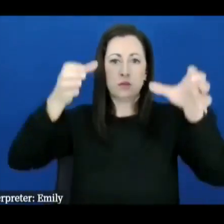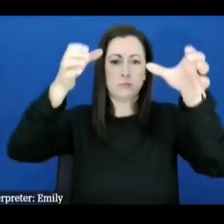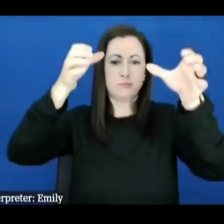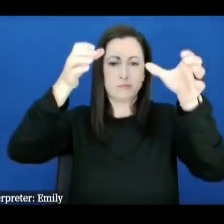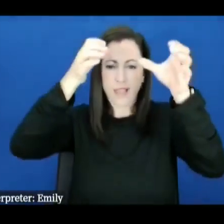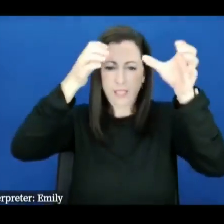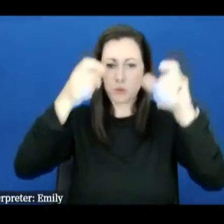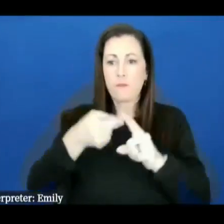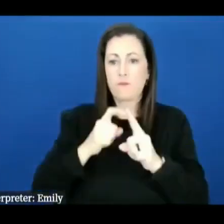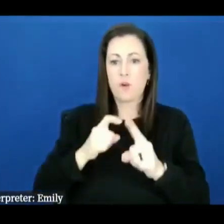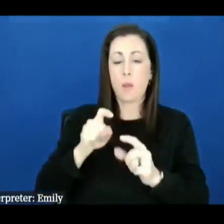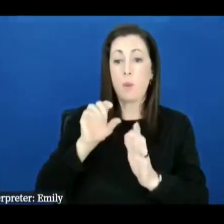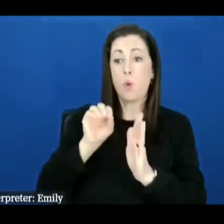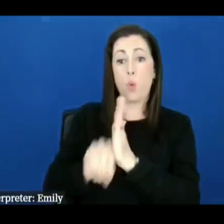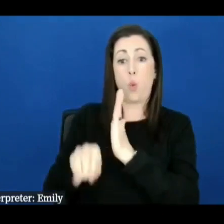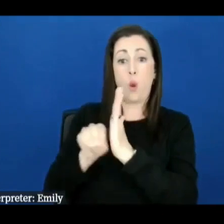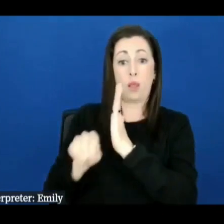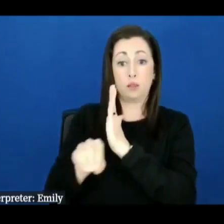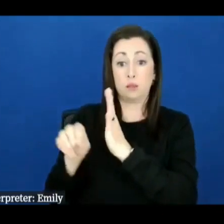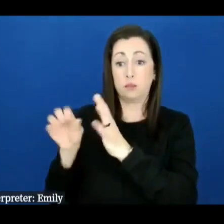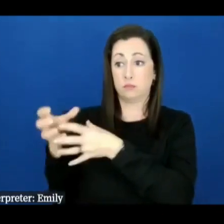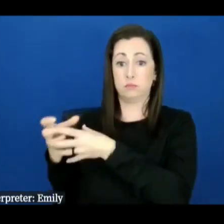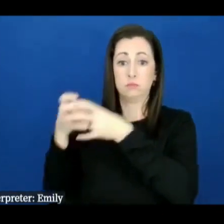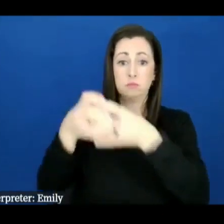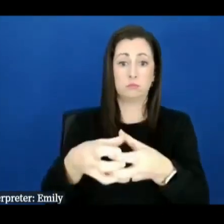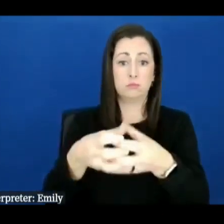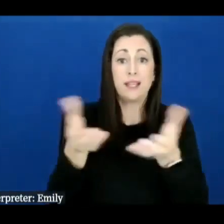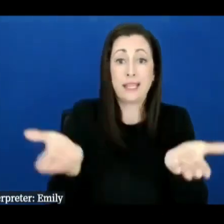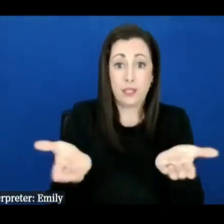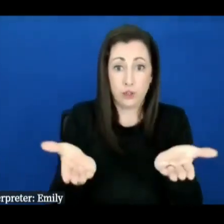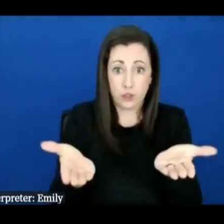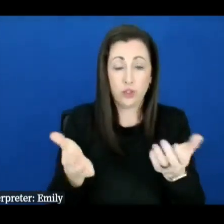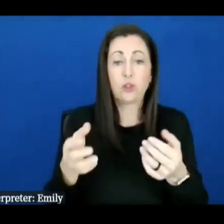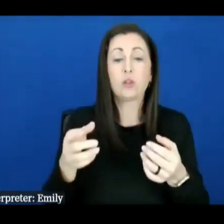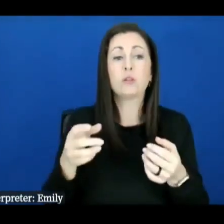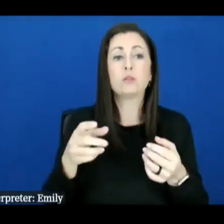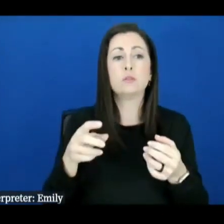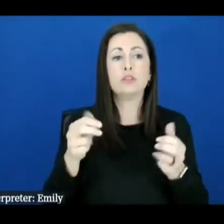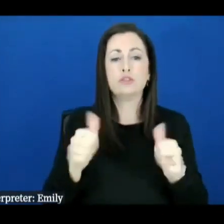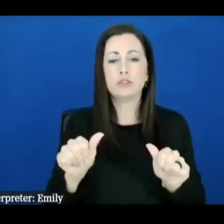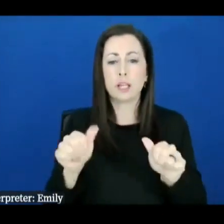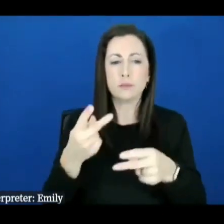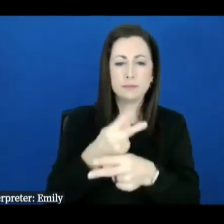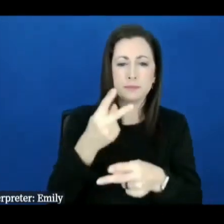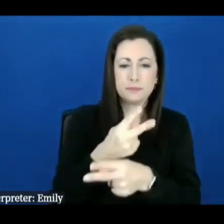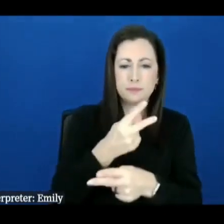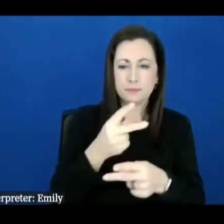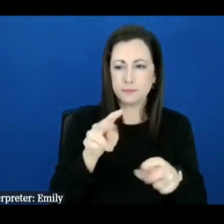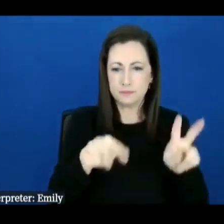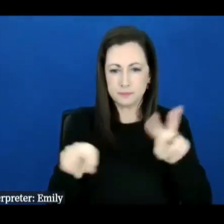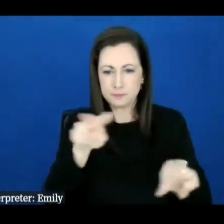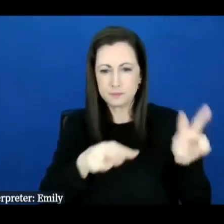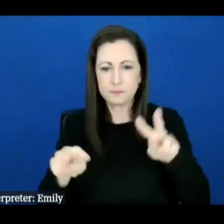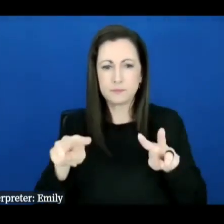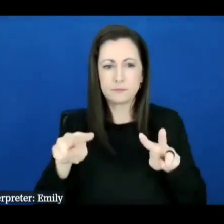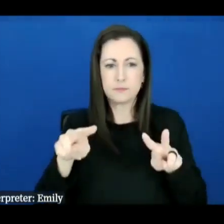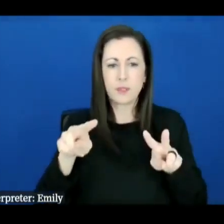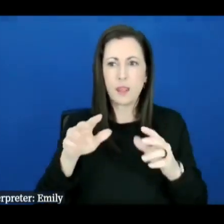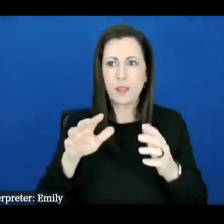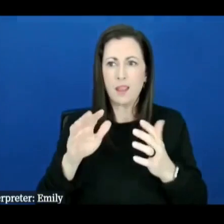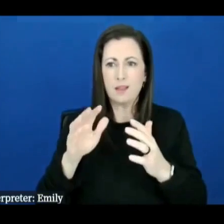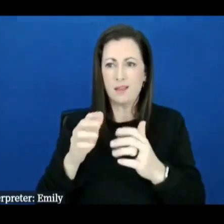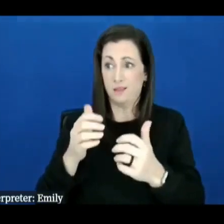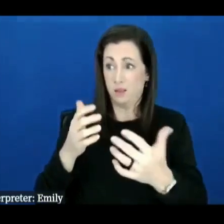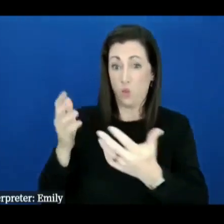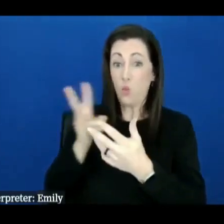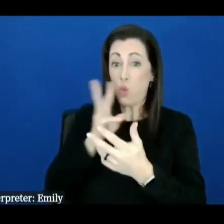who will be looking at what can we do um to lessen that distance that you know you're trucking in water now